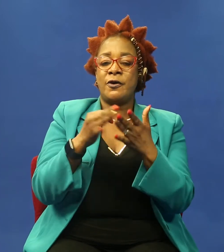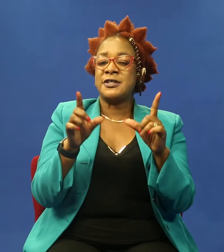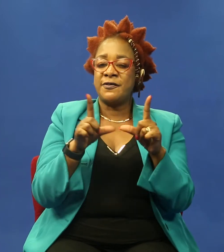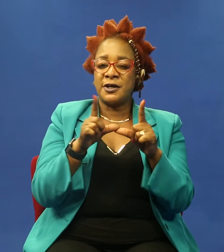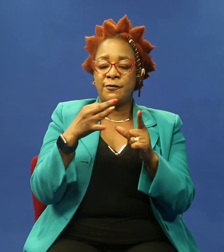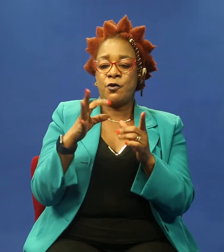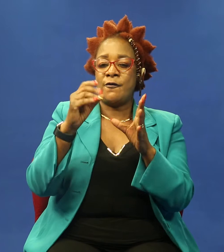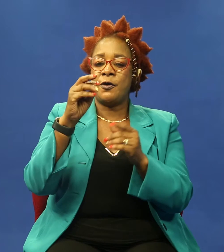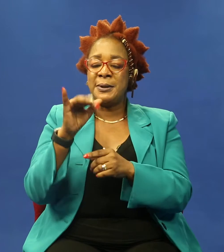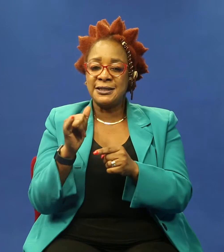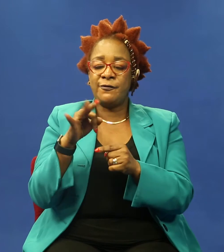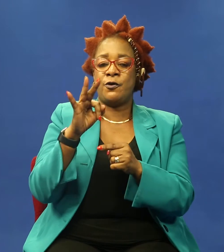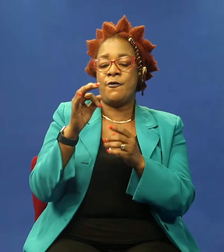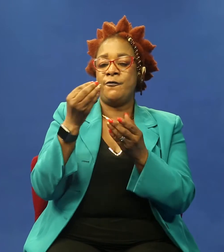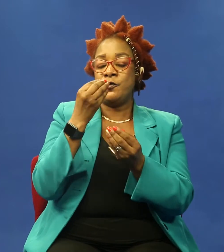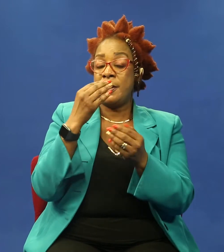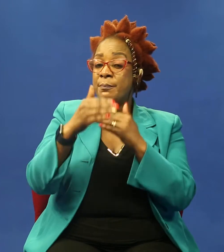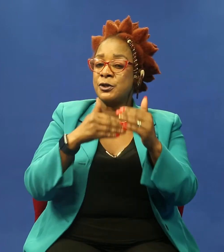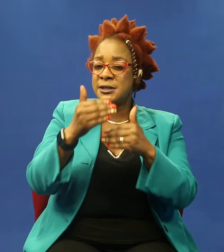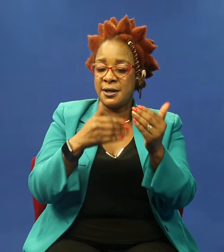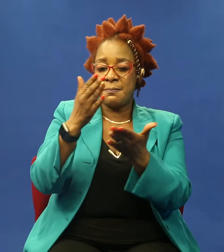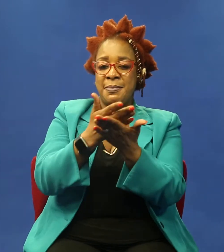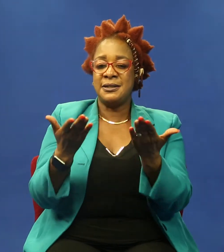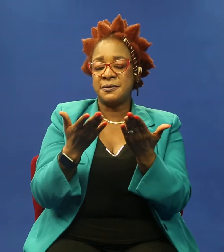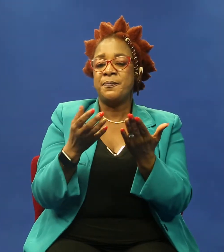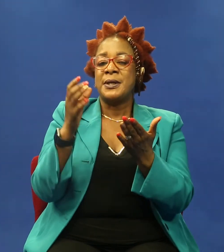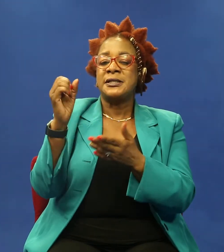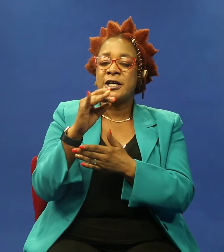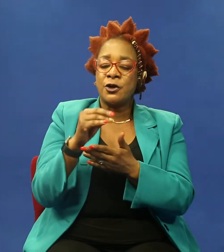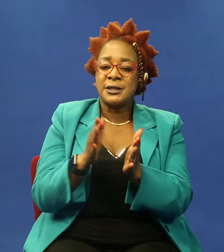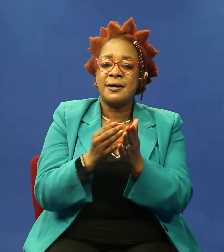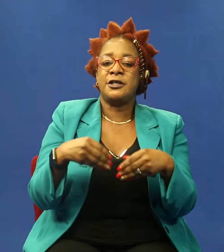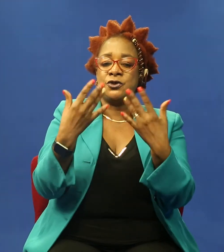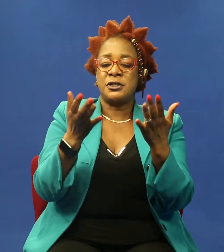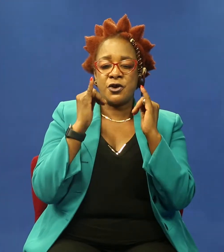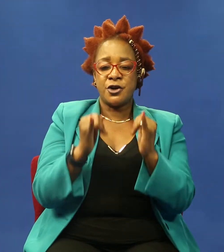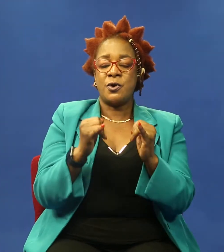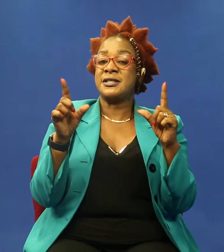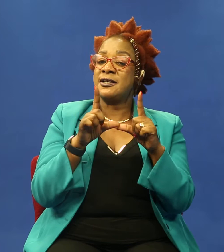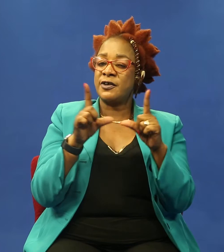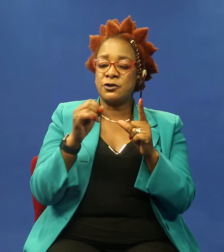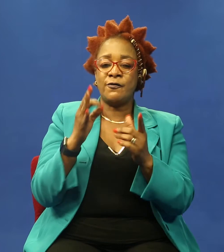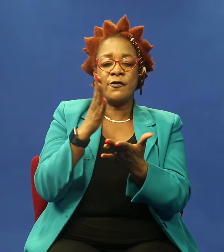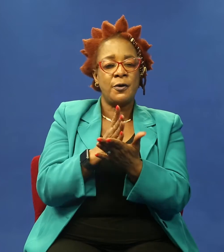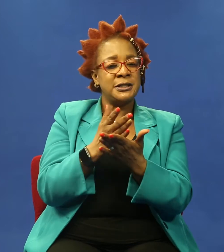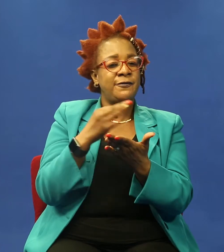conformity for food processing plant, cereals and legumes, issuance or renewal of certificate of conformity for food processing